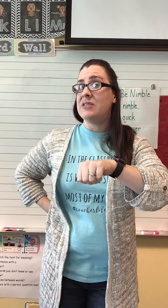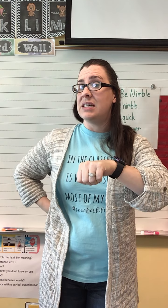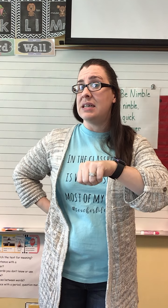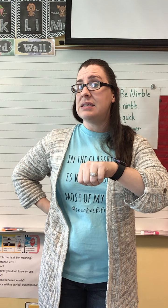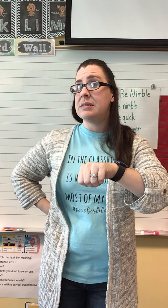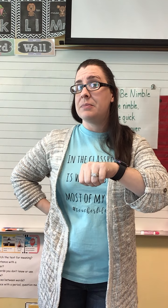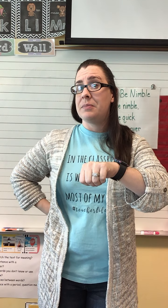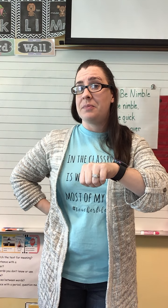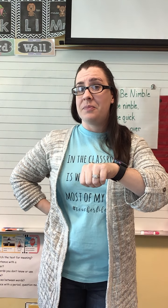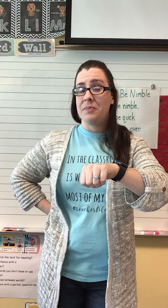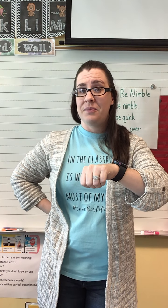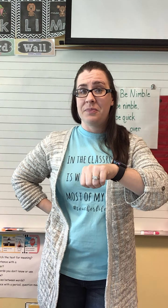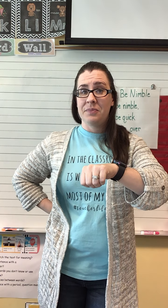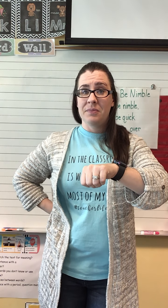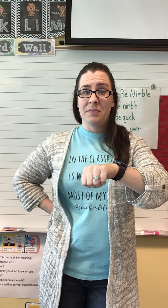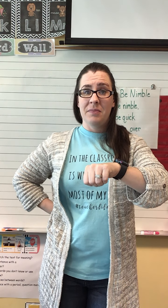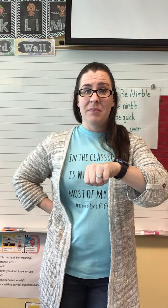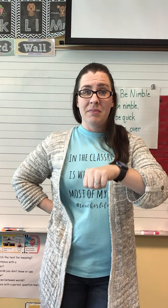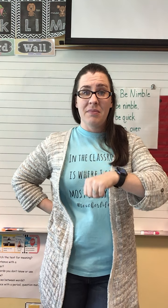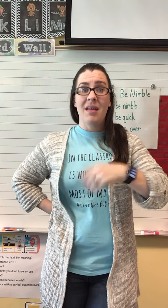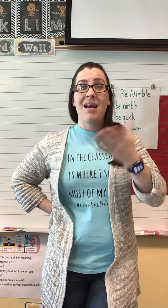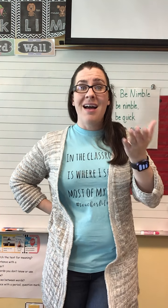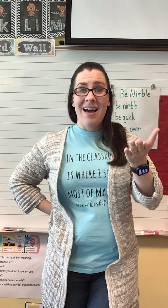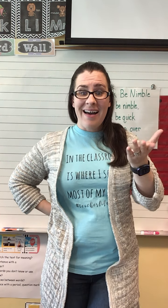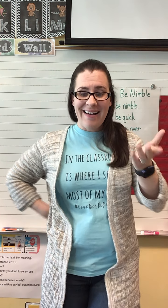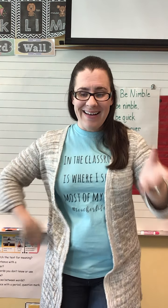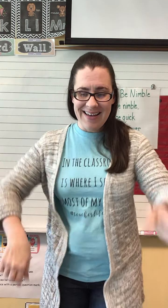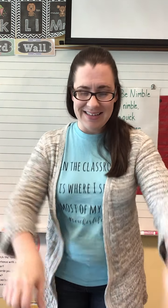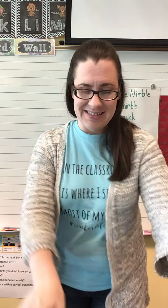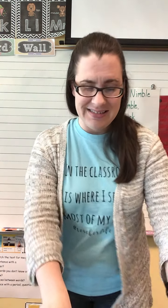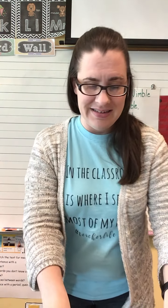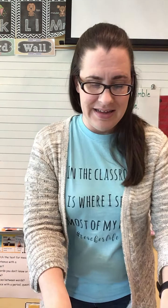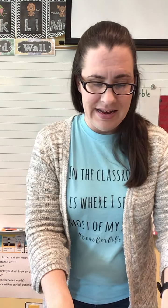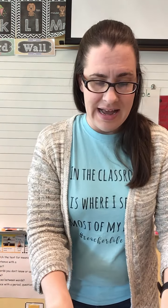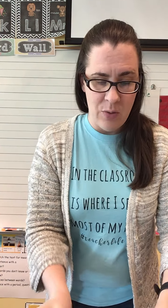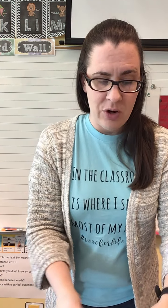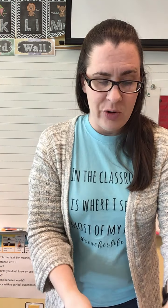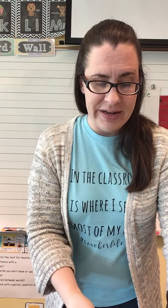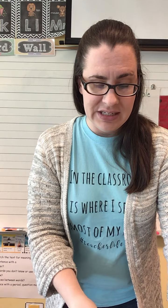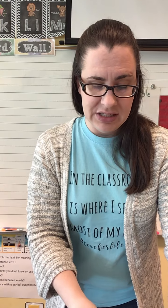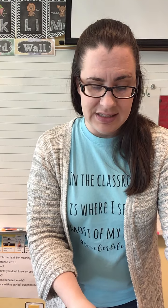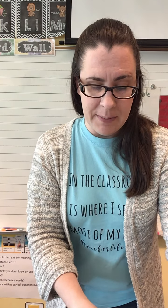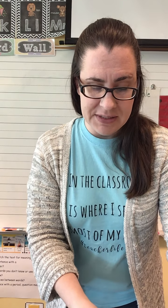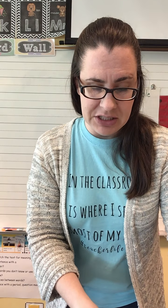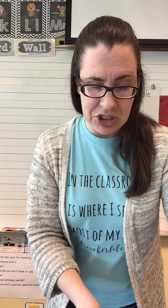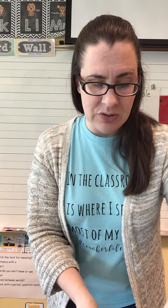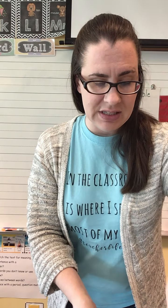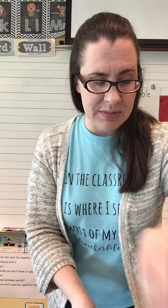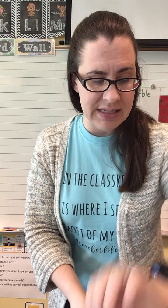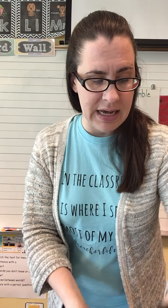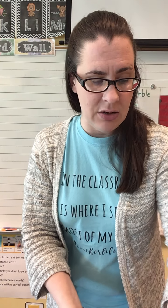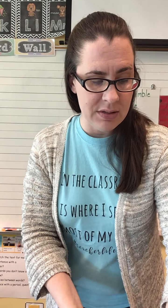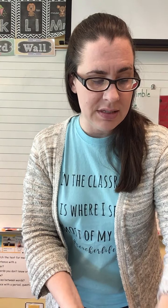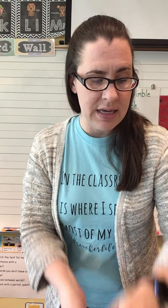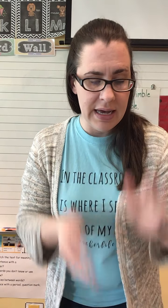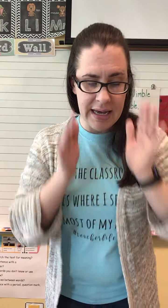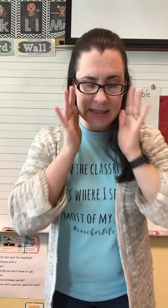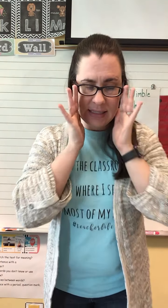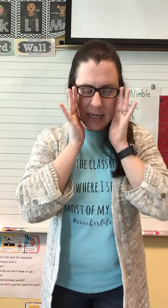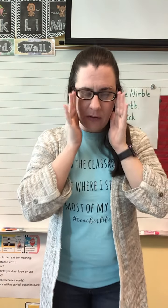is us. Now, we're going to substitute some sounds and see how